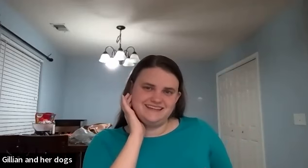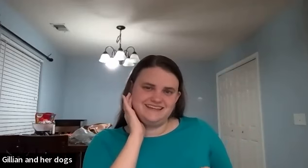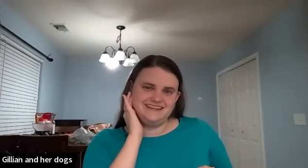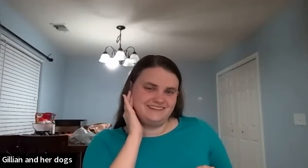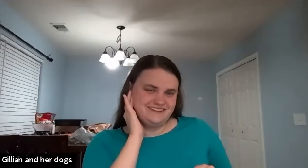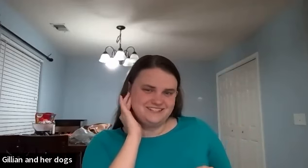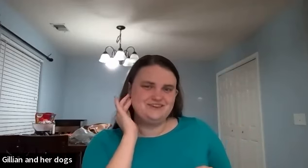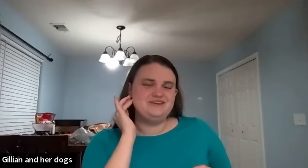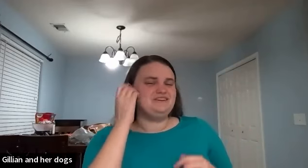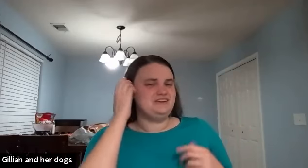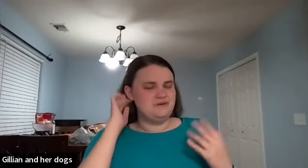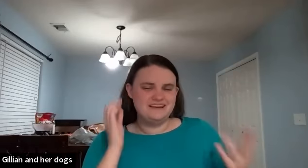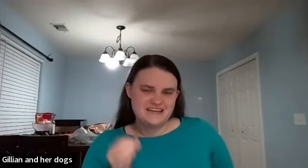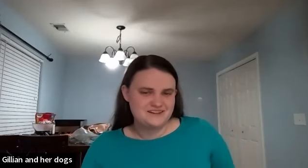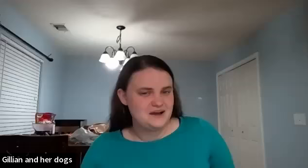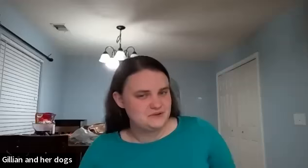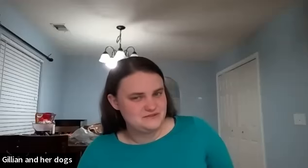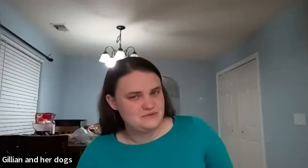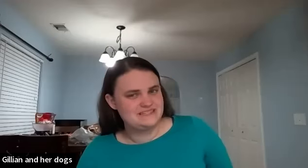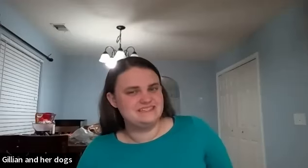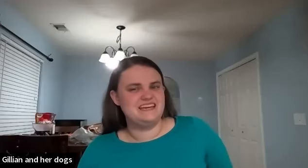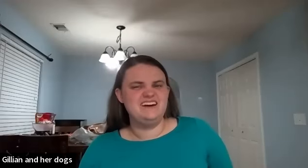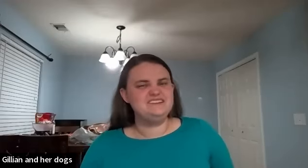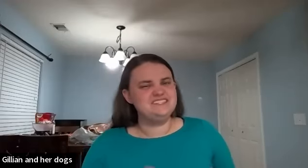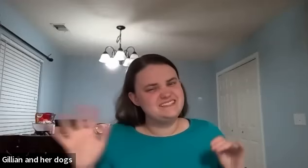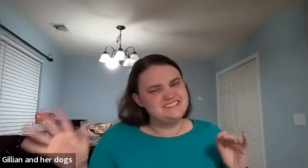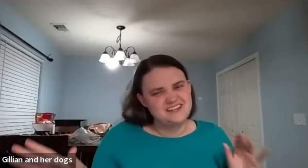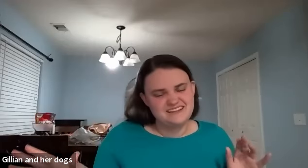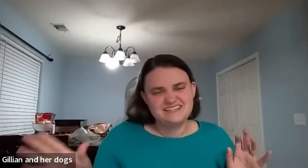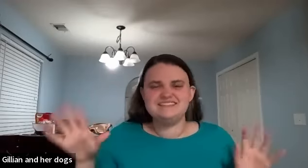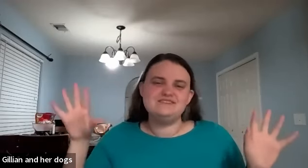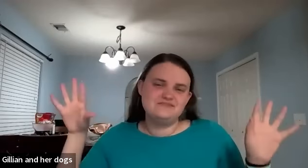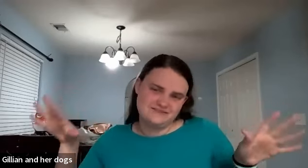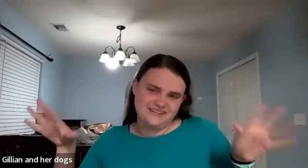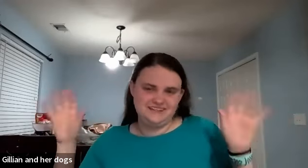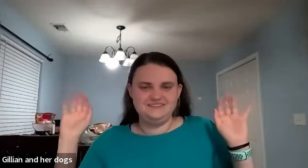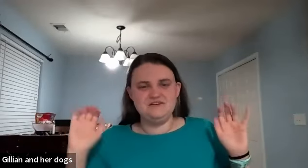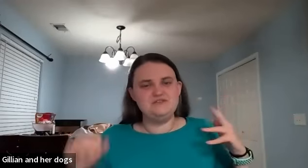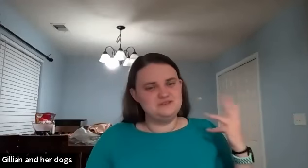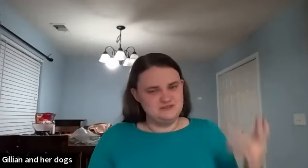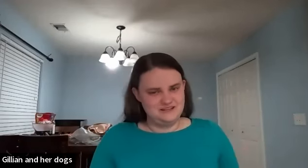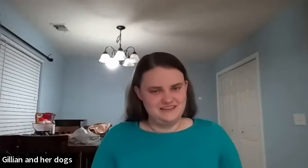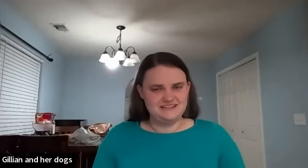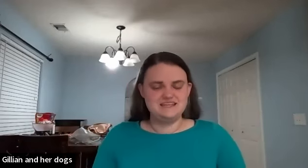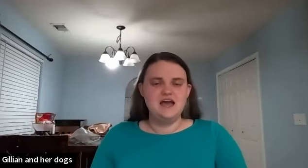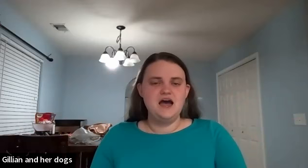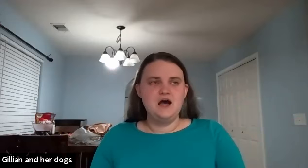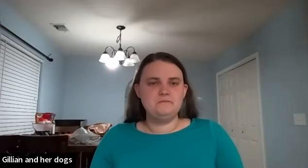in english you know we like to have a couple different ways to say it oh she's a little chunky she's a little fluffy you know those sort of things um